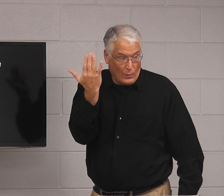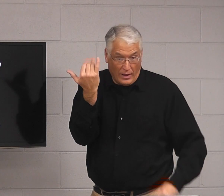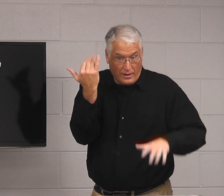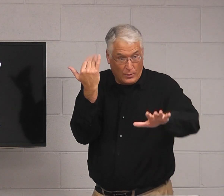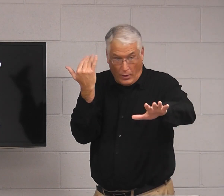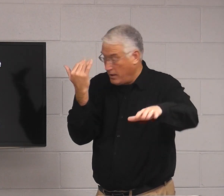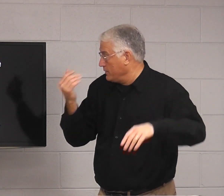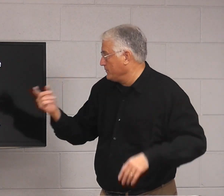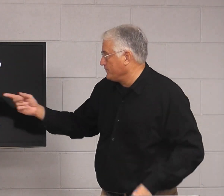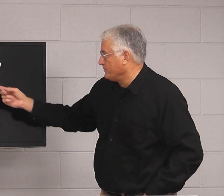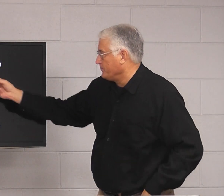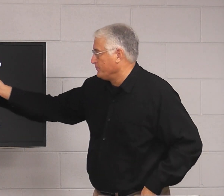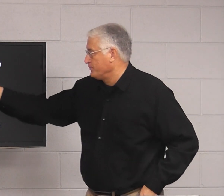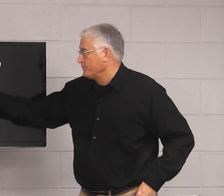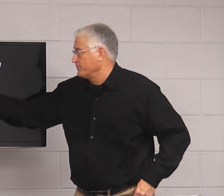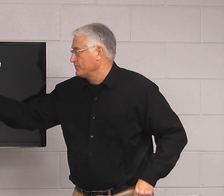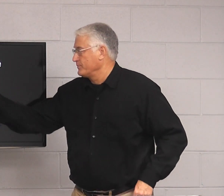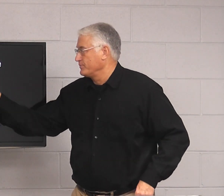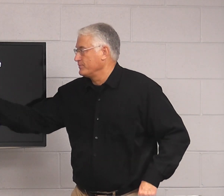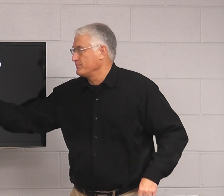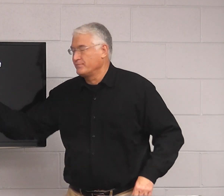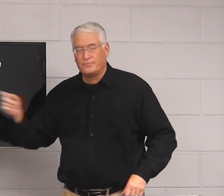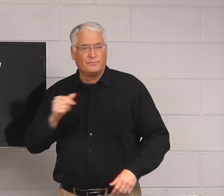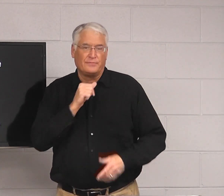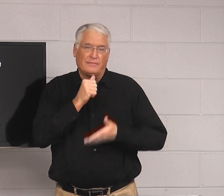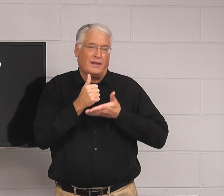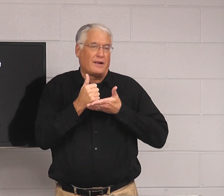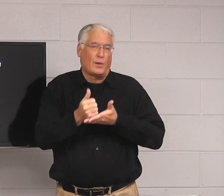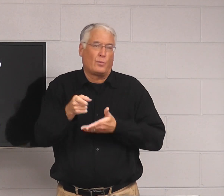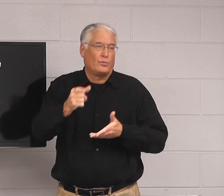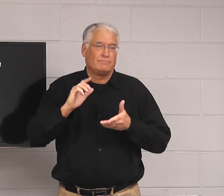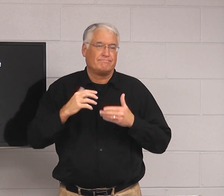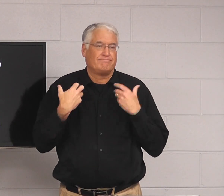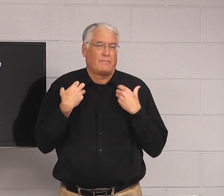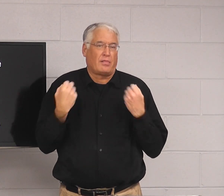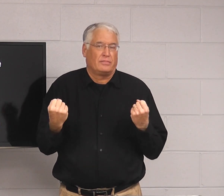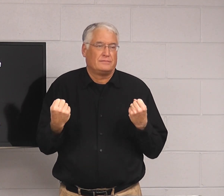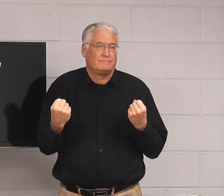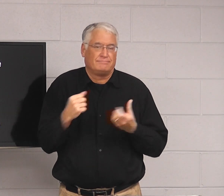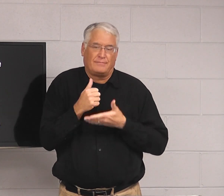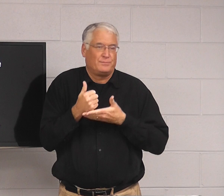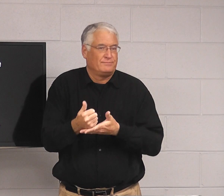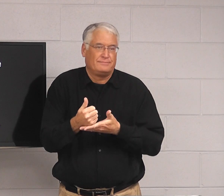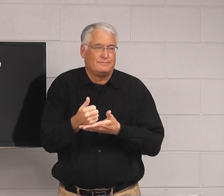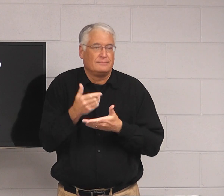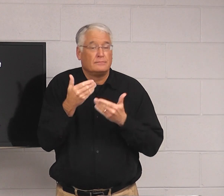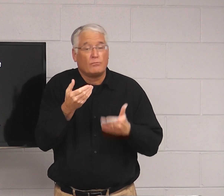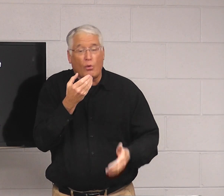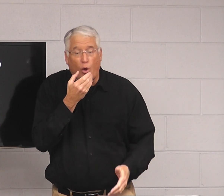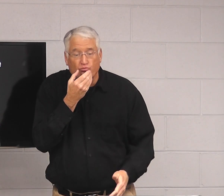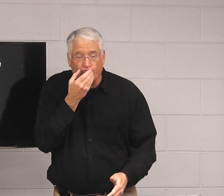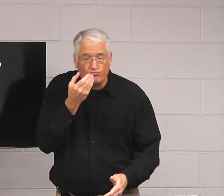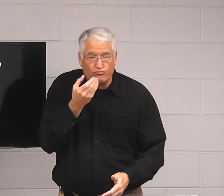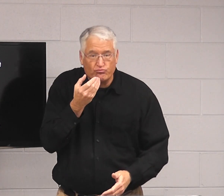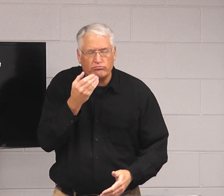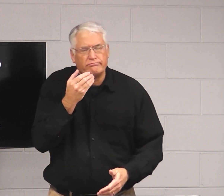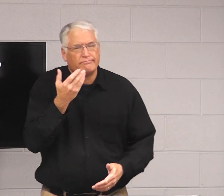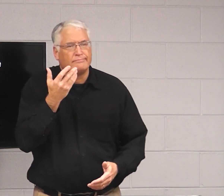So, why? Well, for one, it does not help you to be healthy. If you